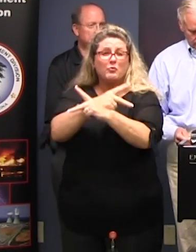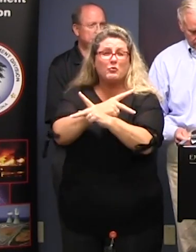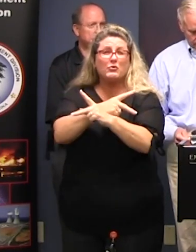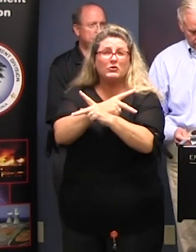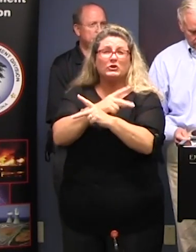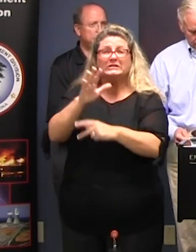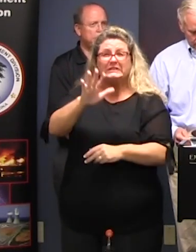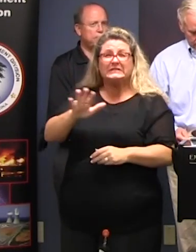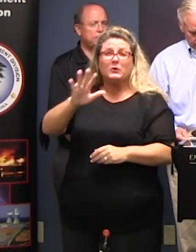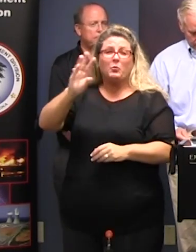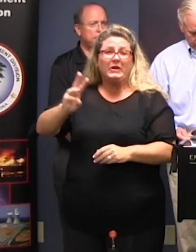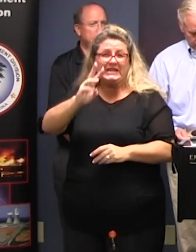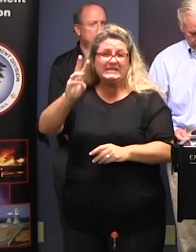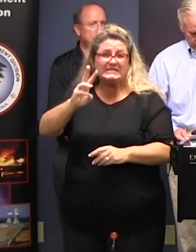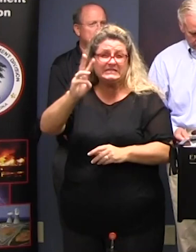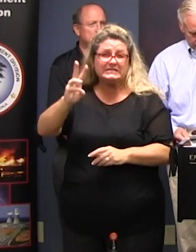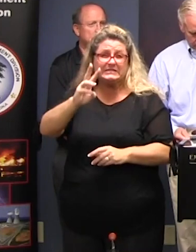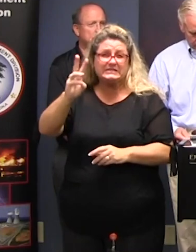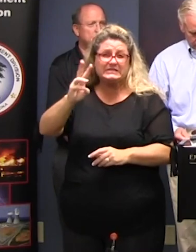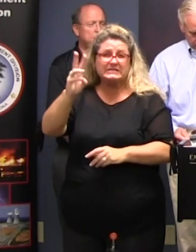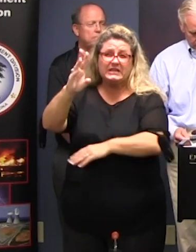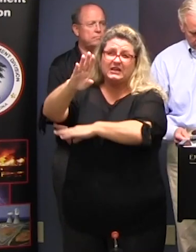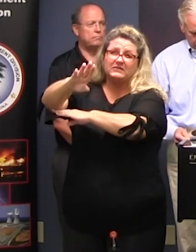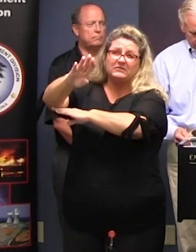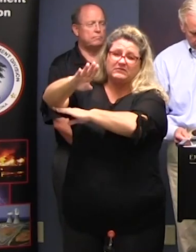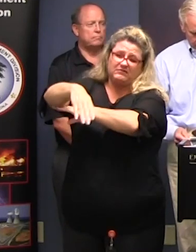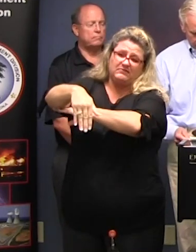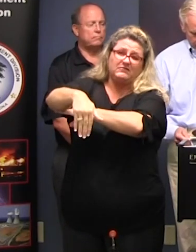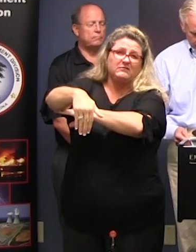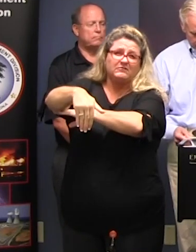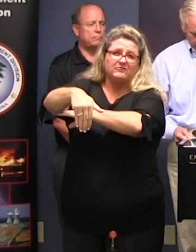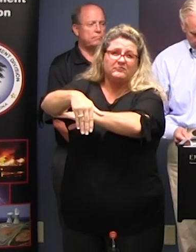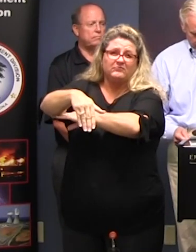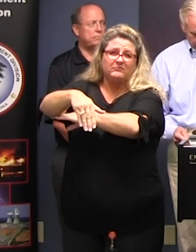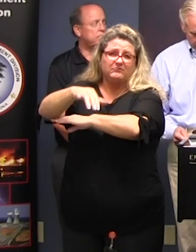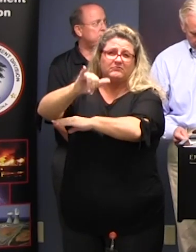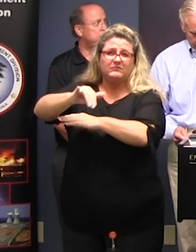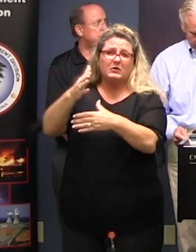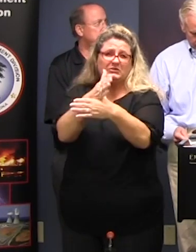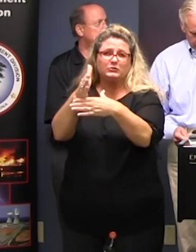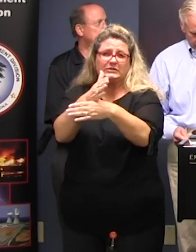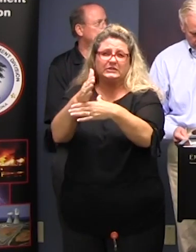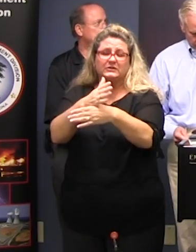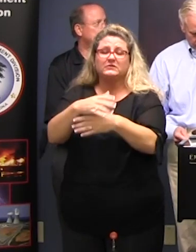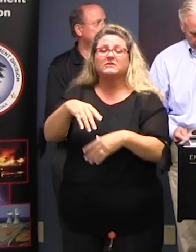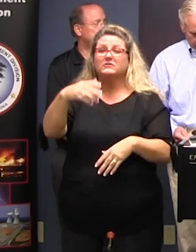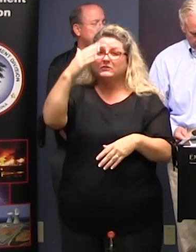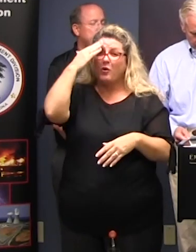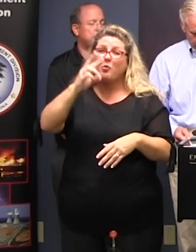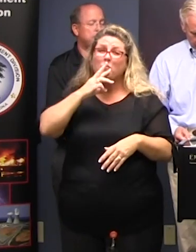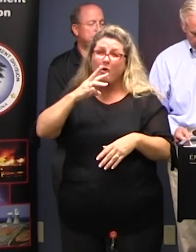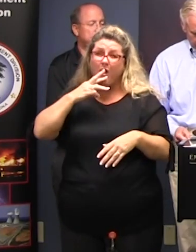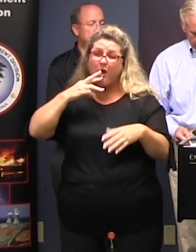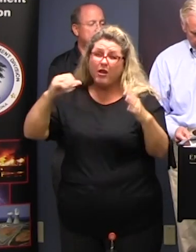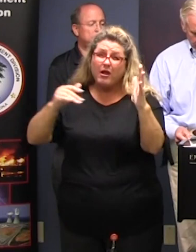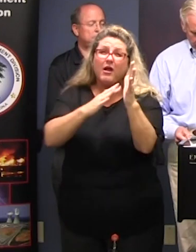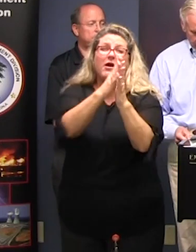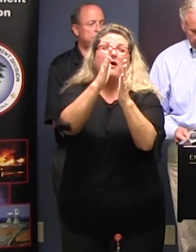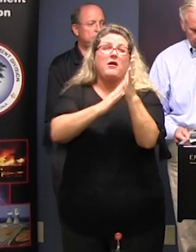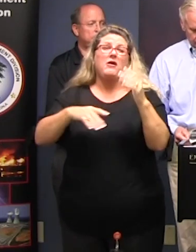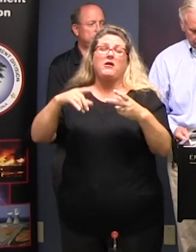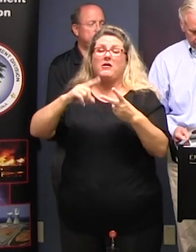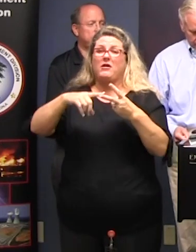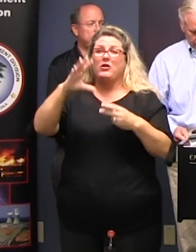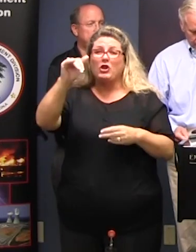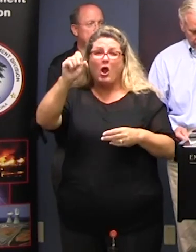it seems like some point late Wednesday or Wednesday night I'm also be aware that high surf rip currents and coastal flooding could all